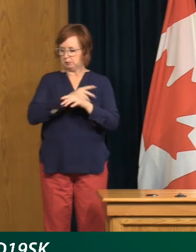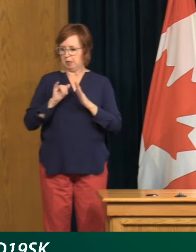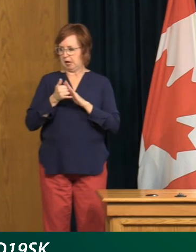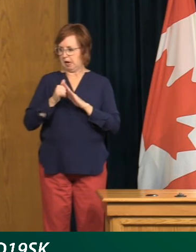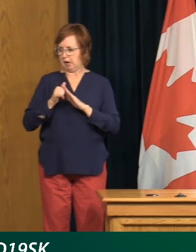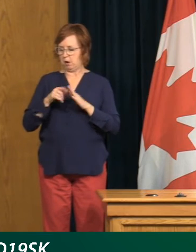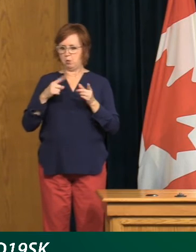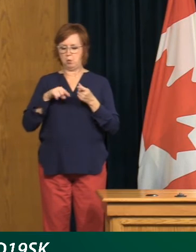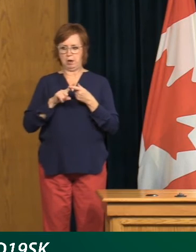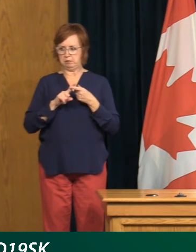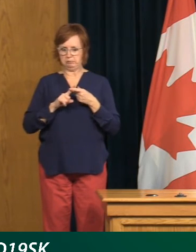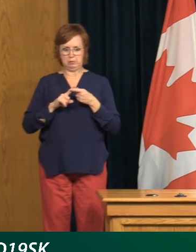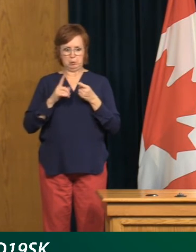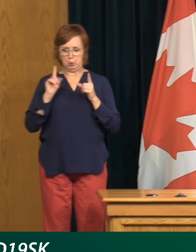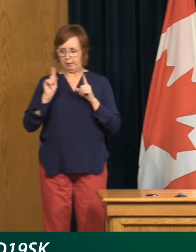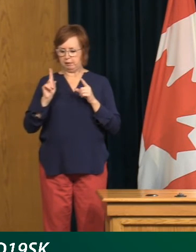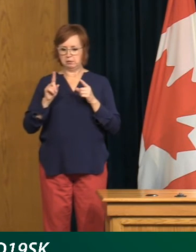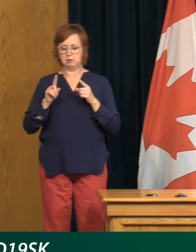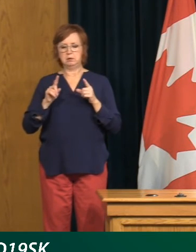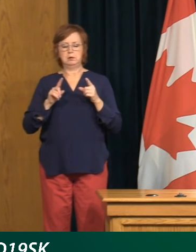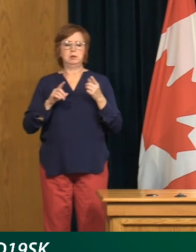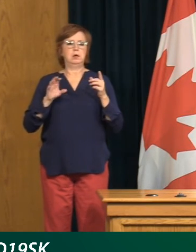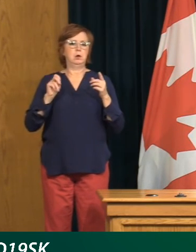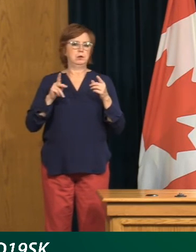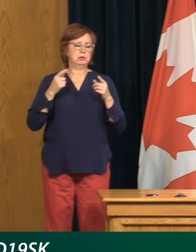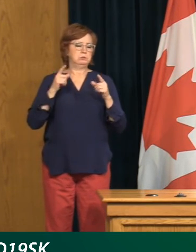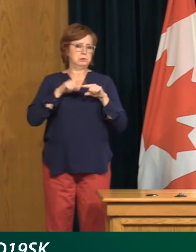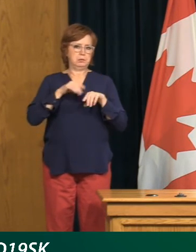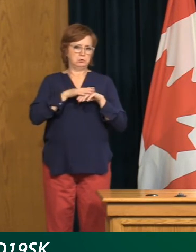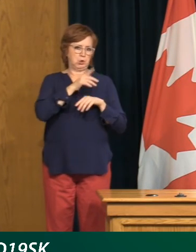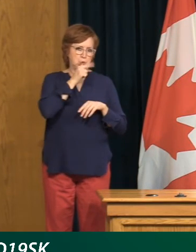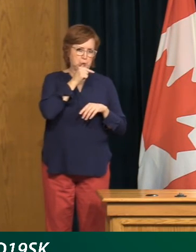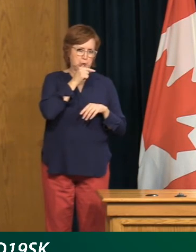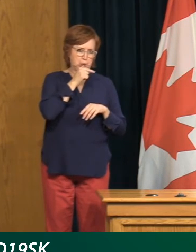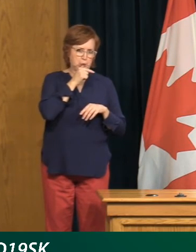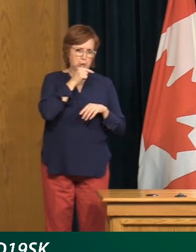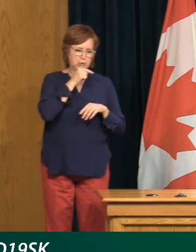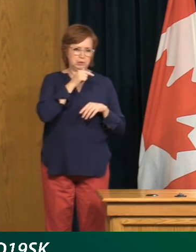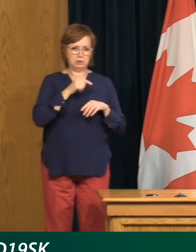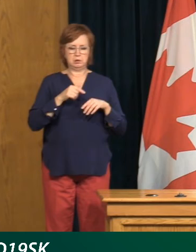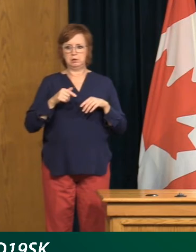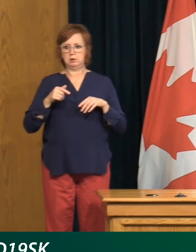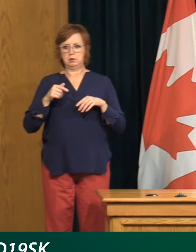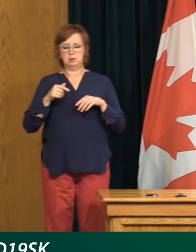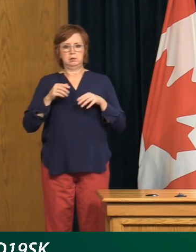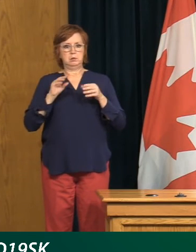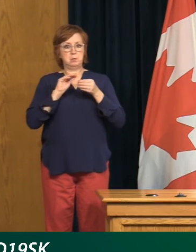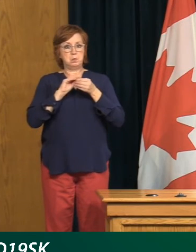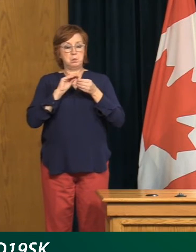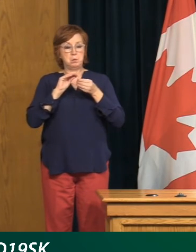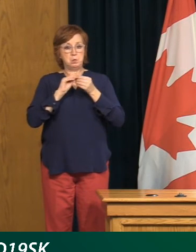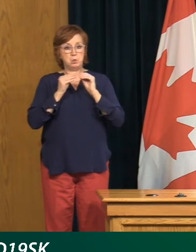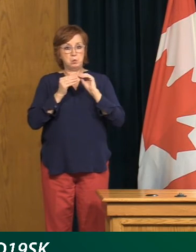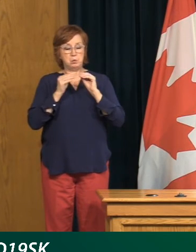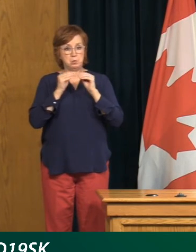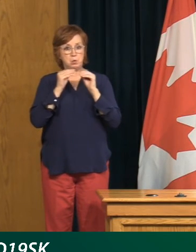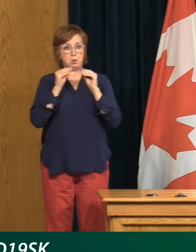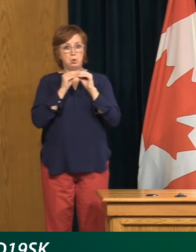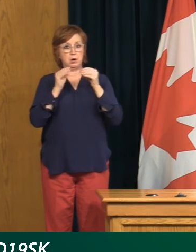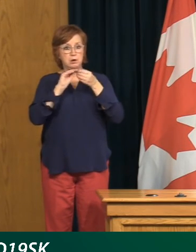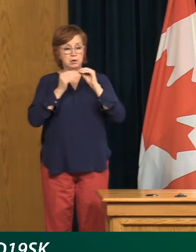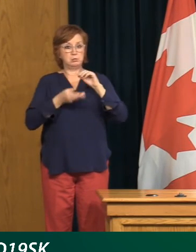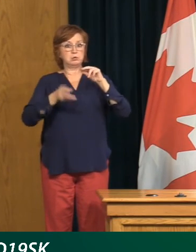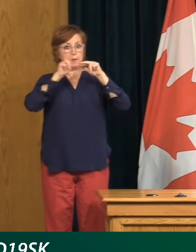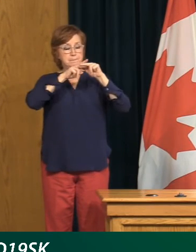question, it's who we're seeing. So we don't automatically roll up capacity because we're seeing infections. You know, we